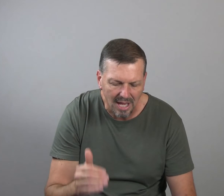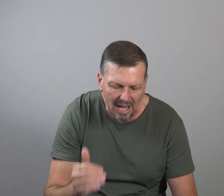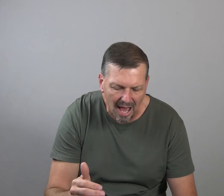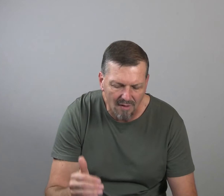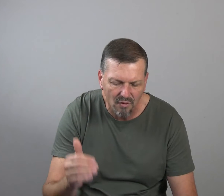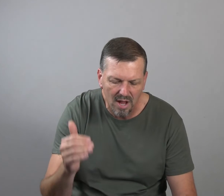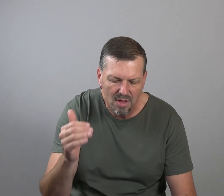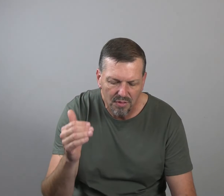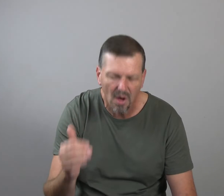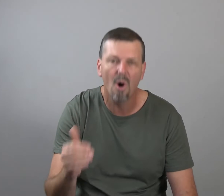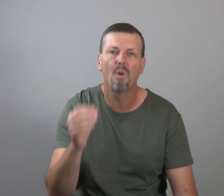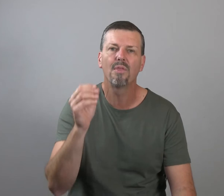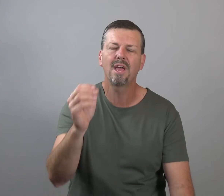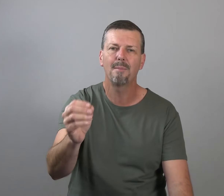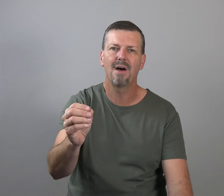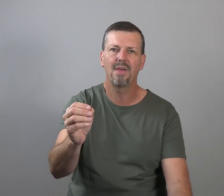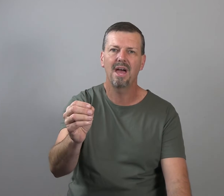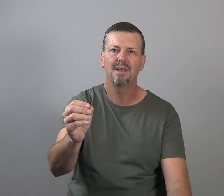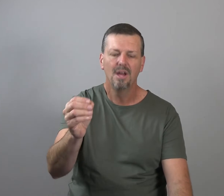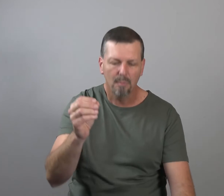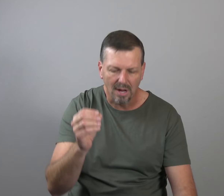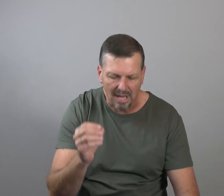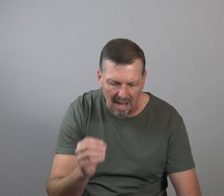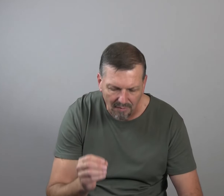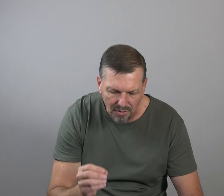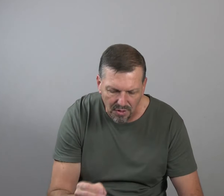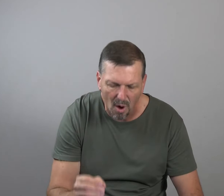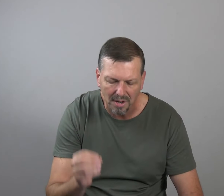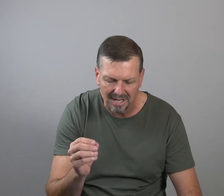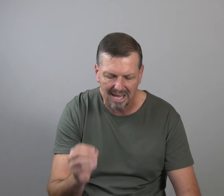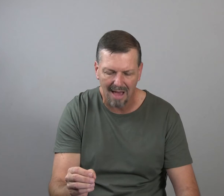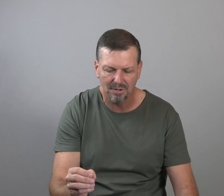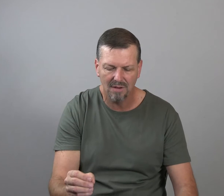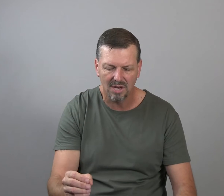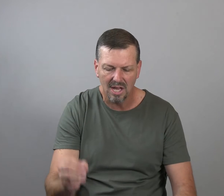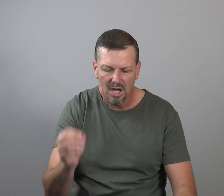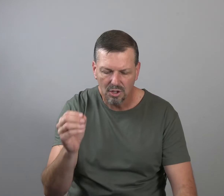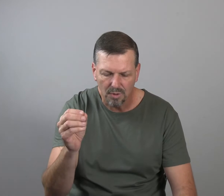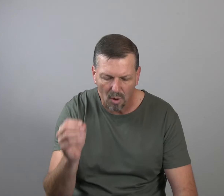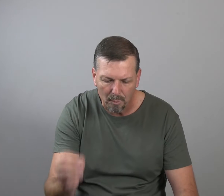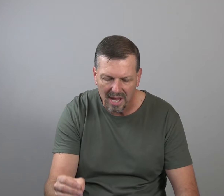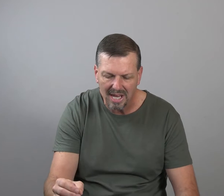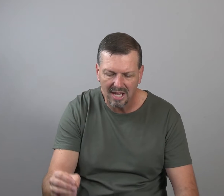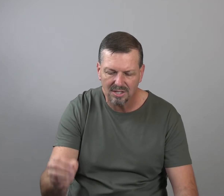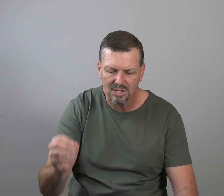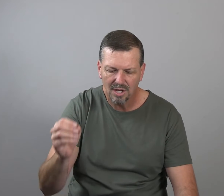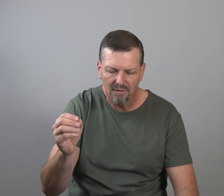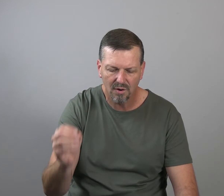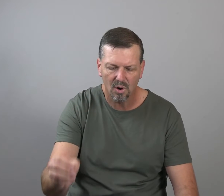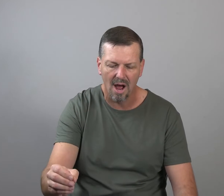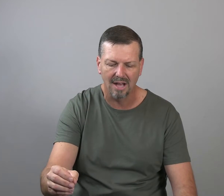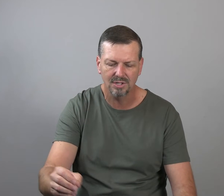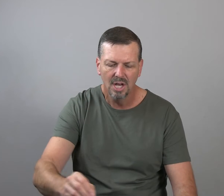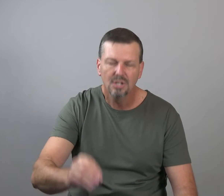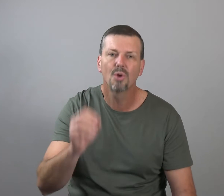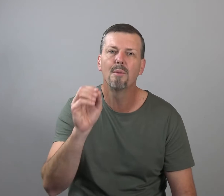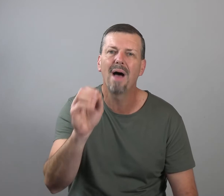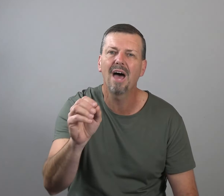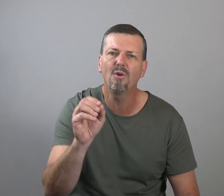bringing every thought. Think about that. Bringing every thought into captivity to the obedience for Christ. So the battle